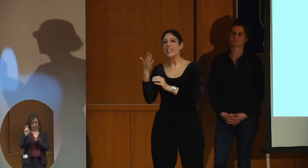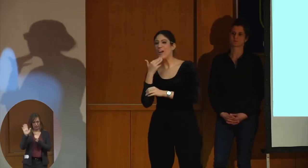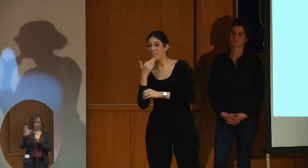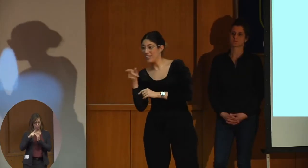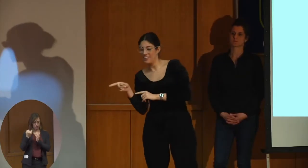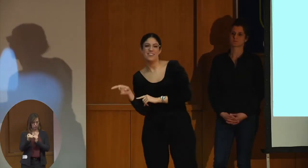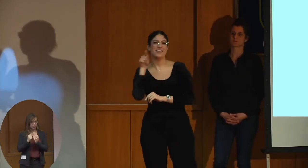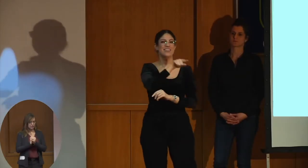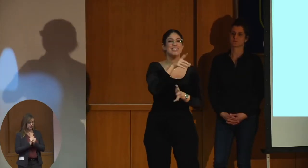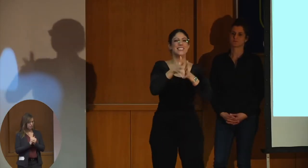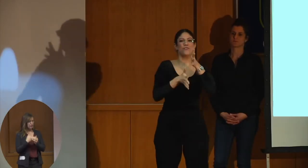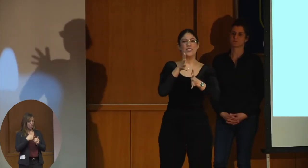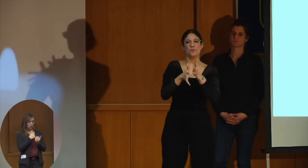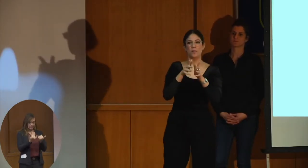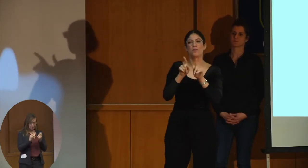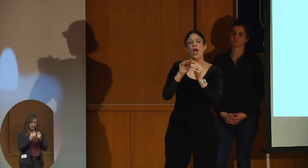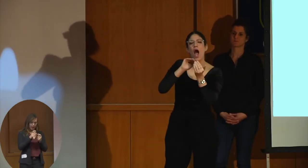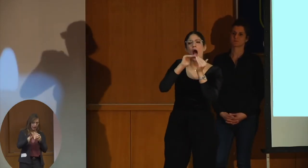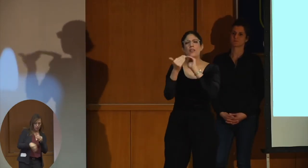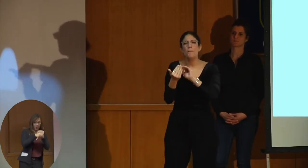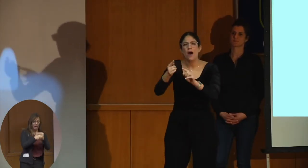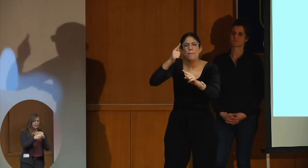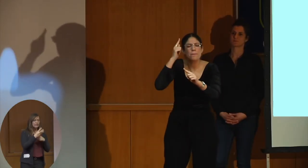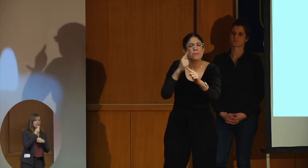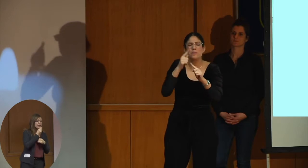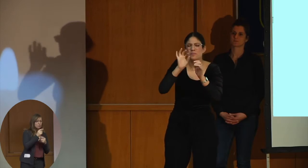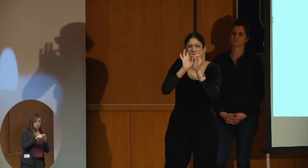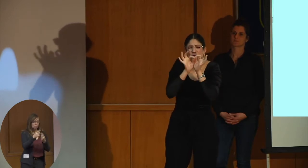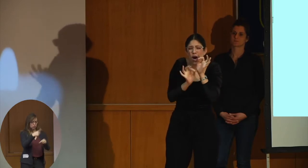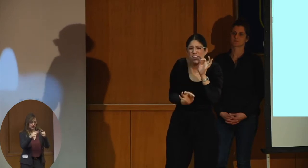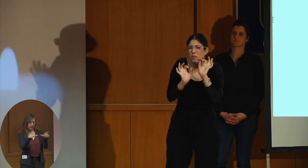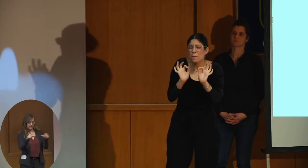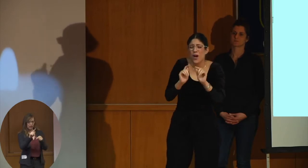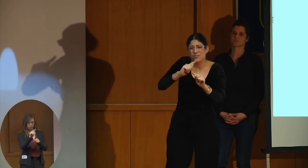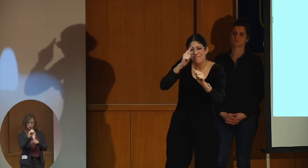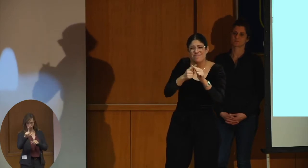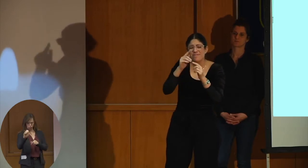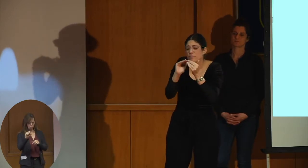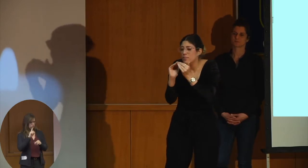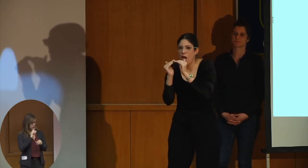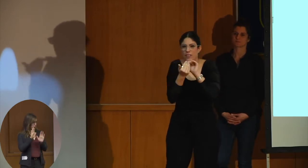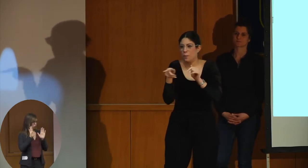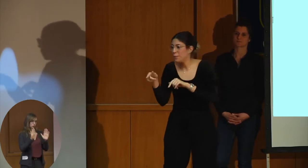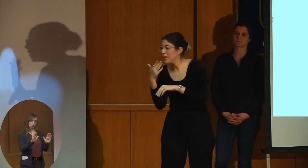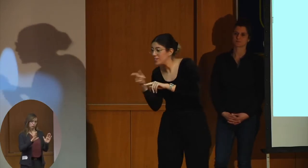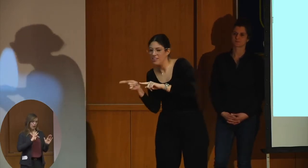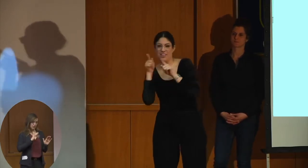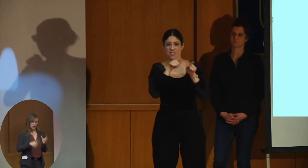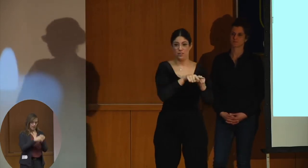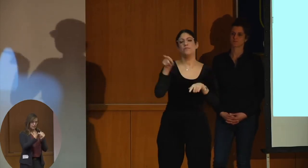We're adapting Hebrew to sign language assessment tools with great precision from